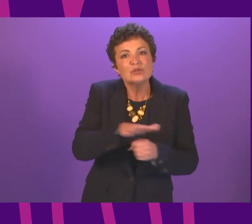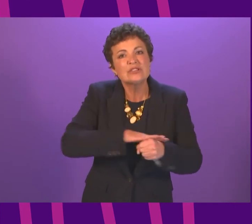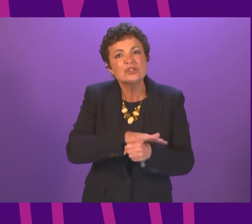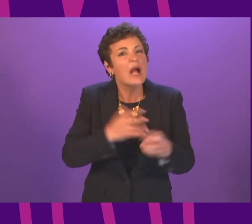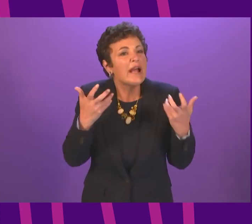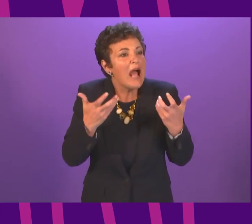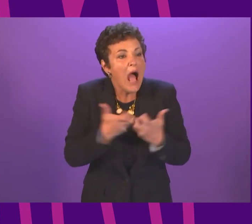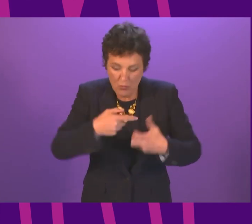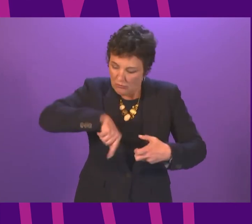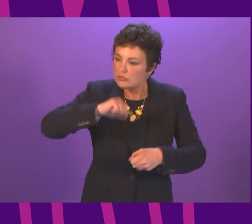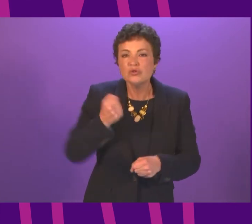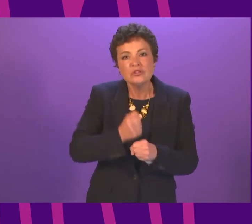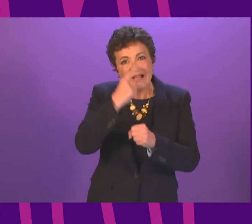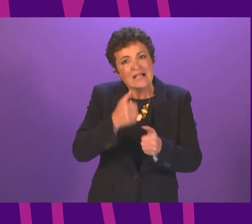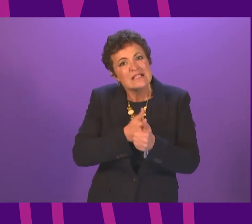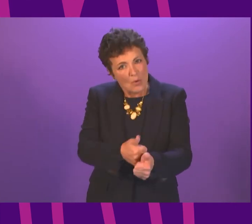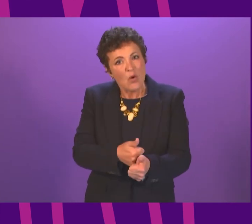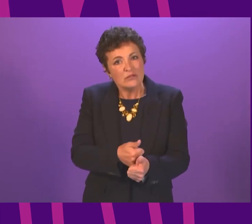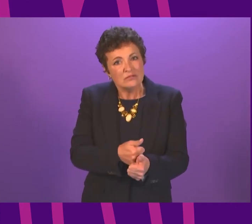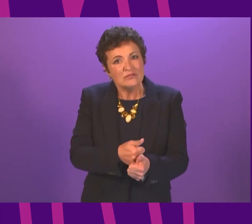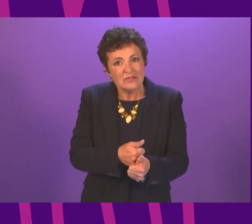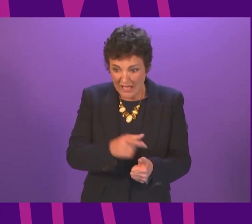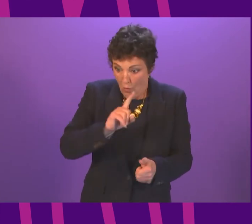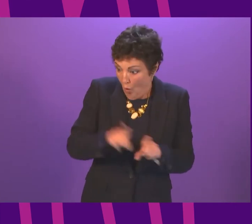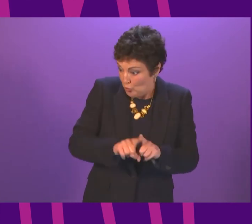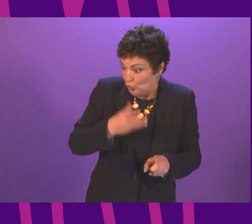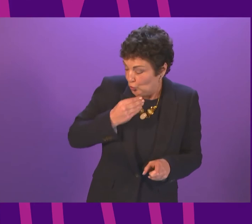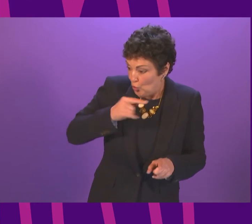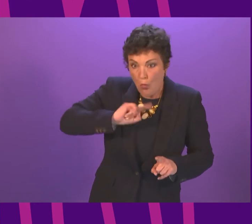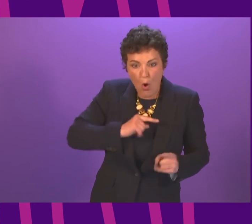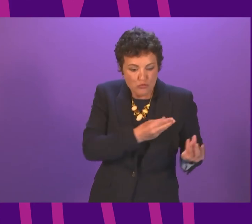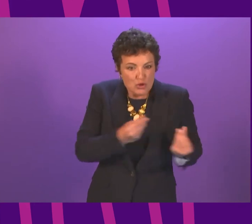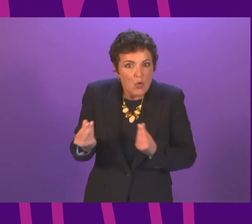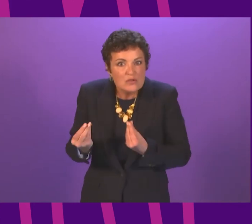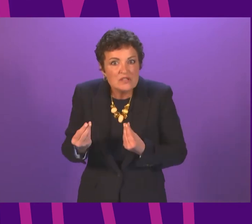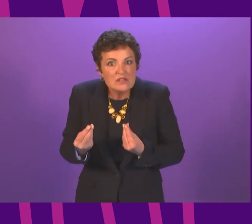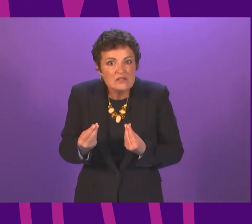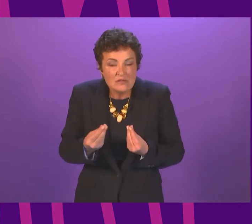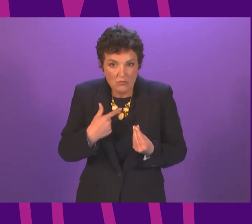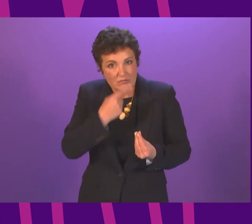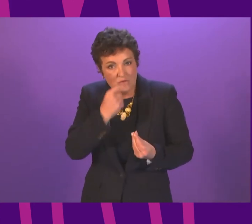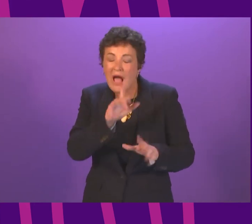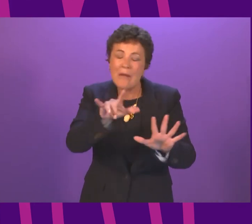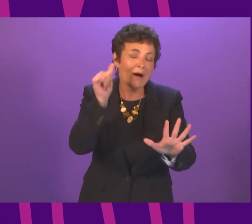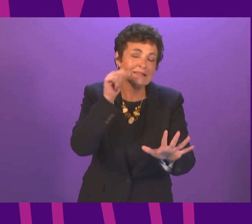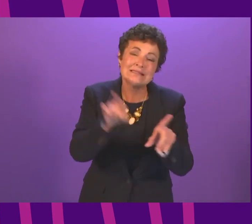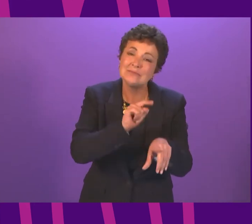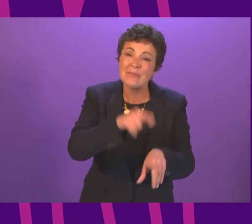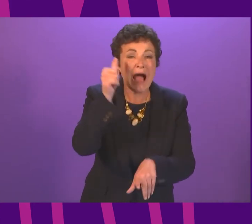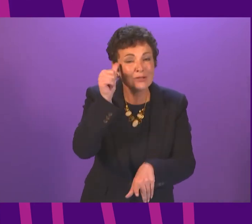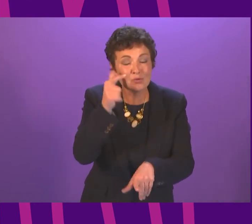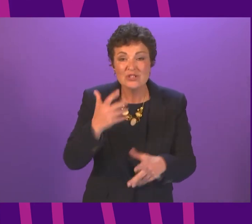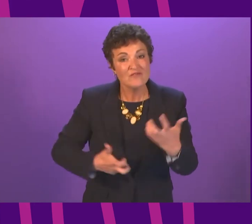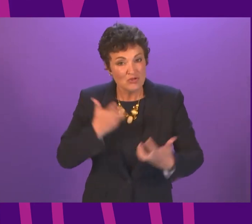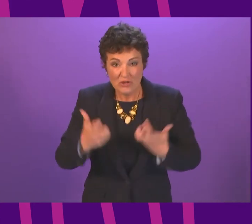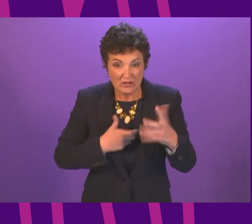best of our ability and to the best of the resources we have at our disposal. But, however frustrating, I know it is for business. The